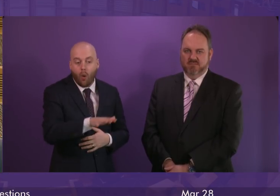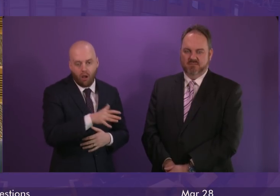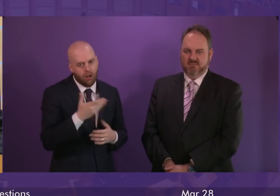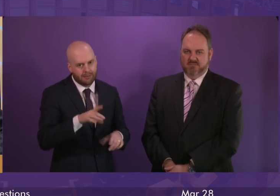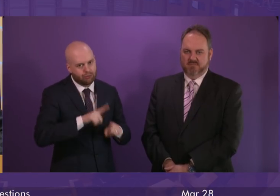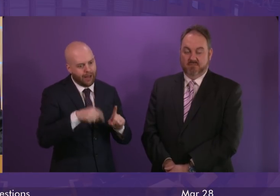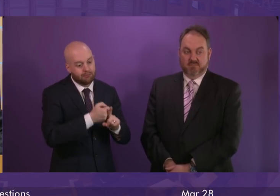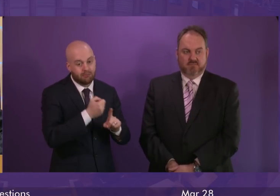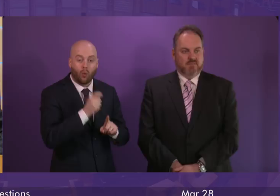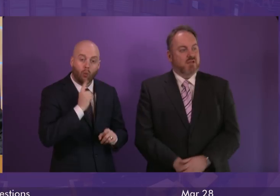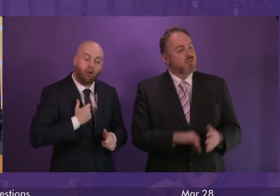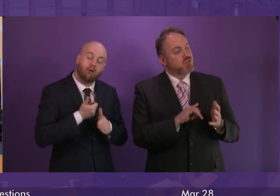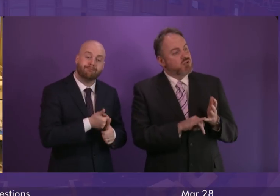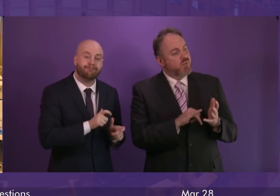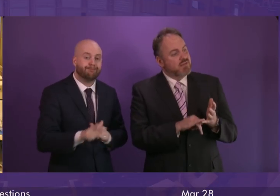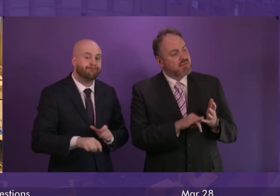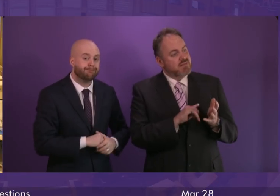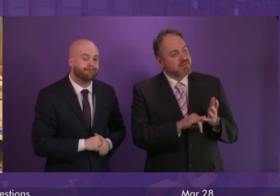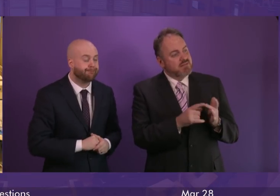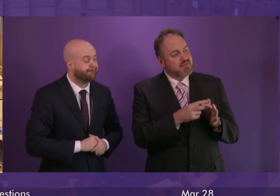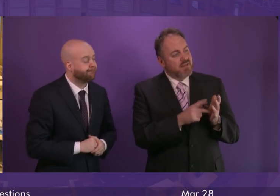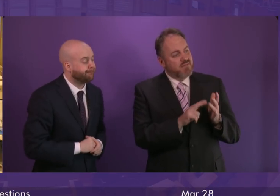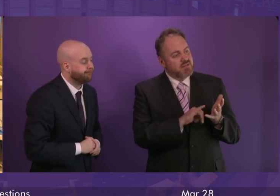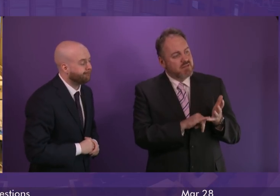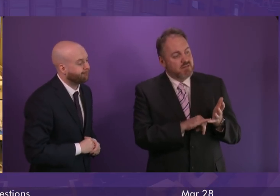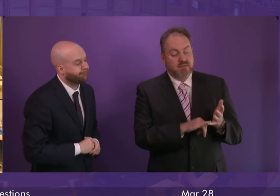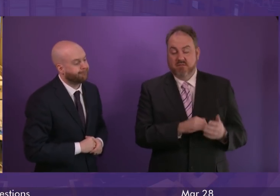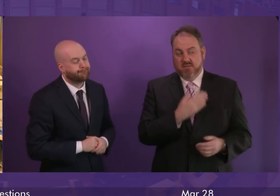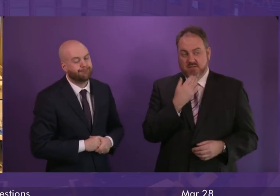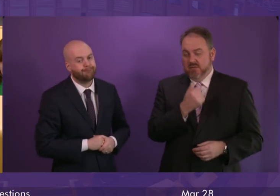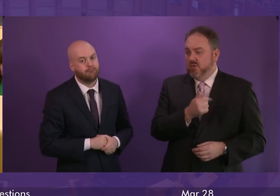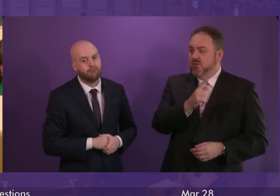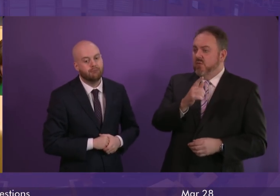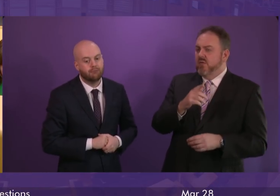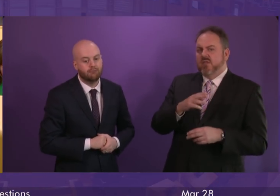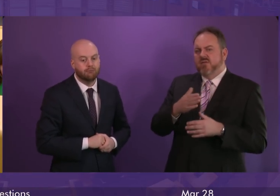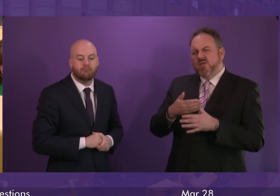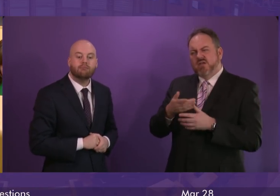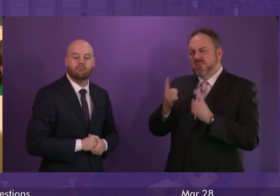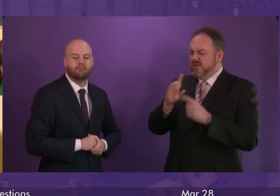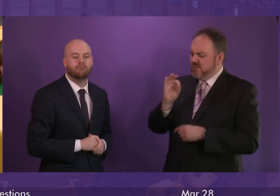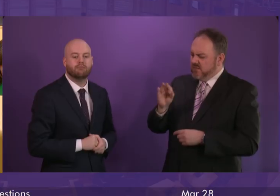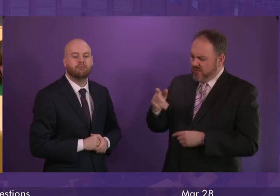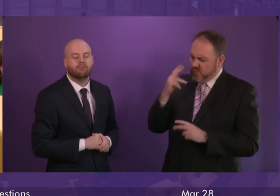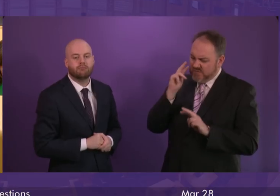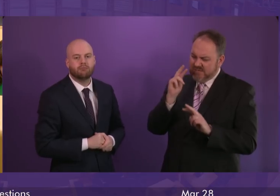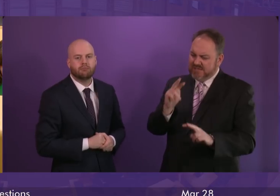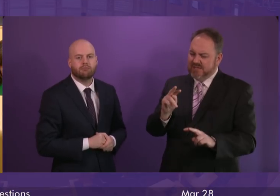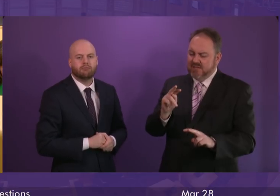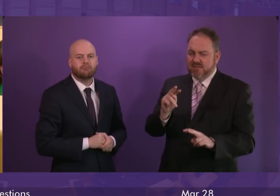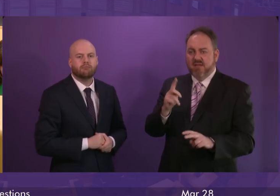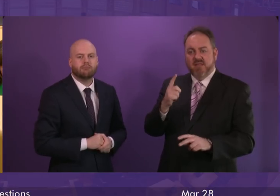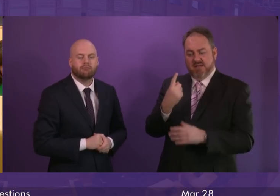do so. And Stuart Stevenson. Has the First Minister noted that the vote of an individual